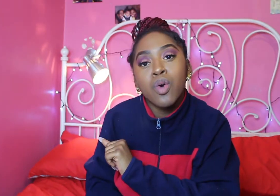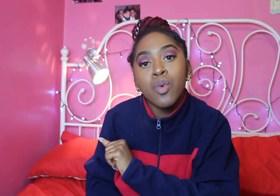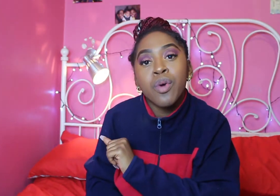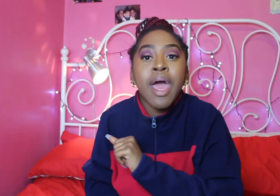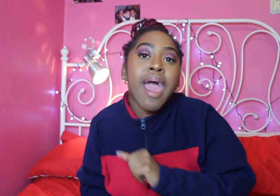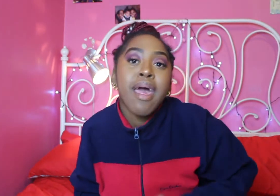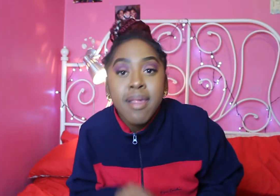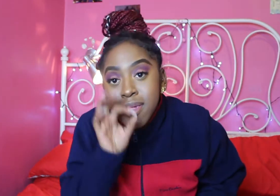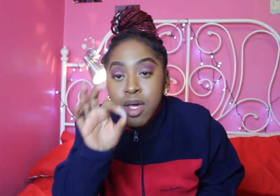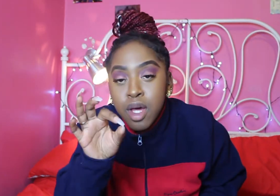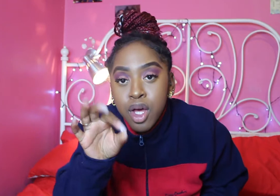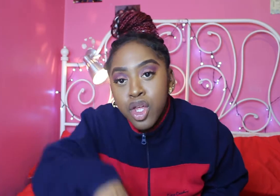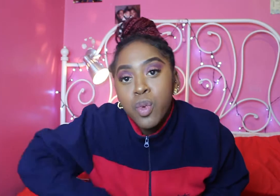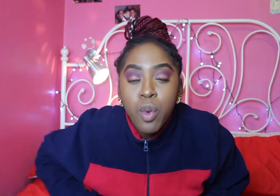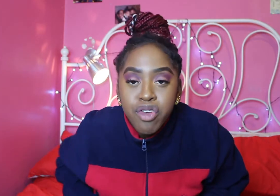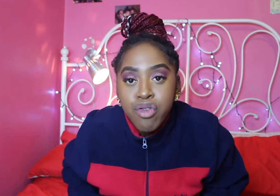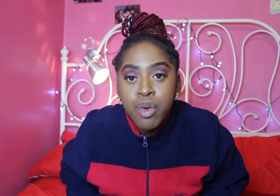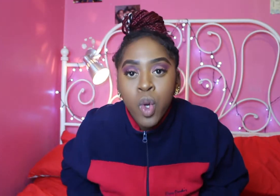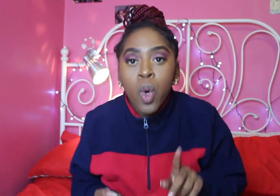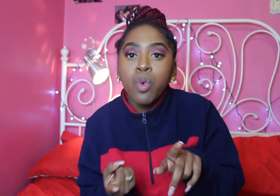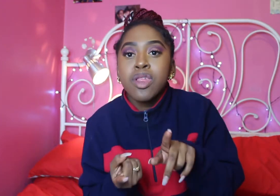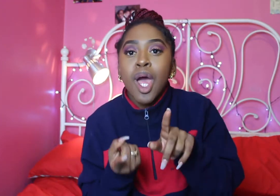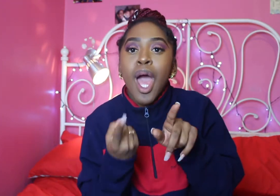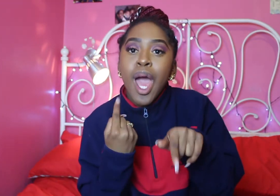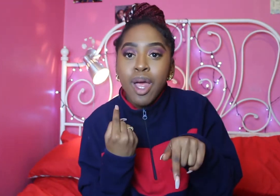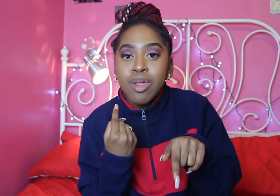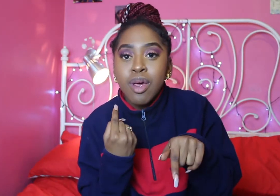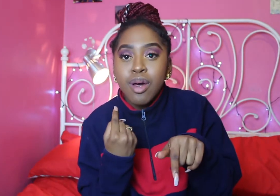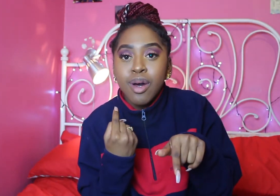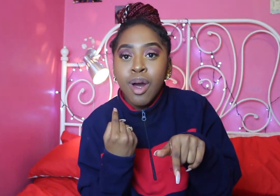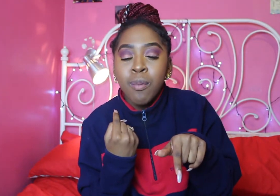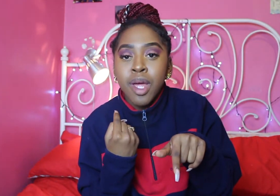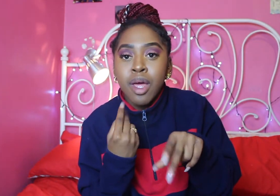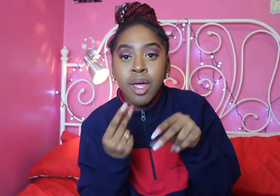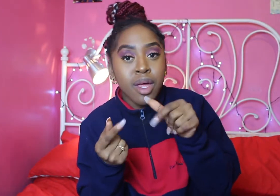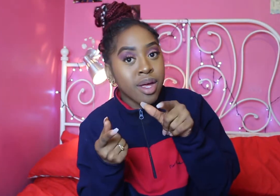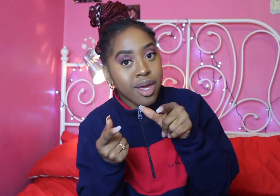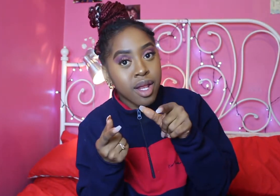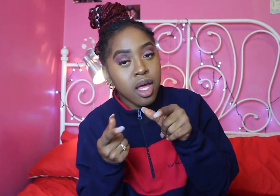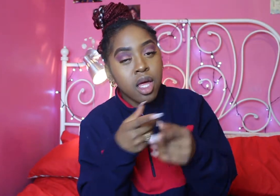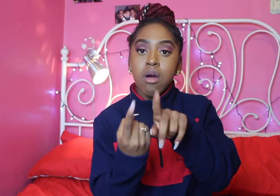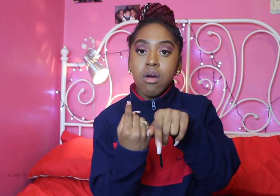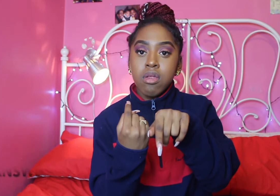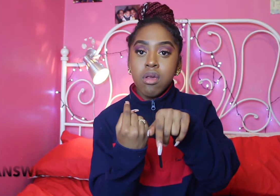When I ask you a question, what's the answer gon' be? Get it? Answer